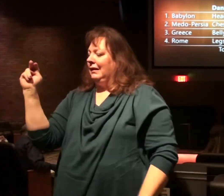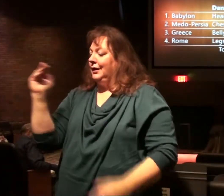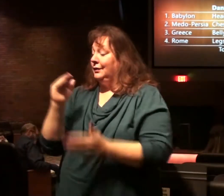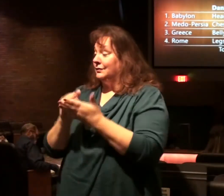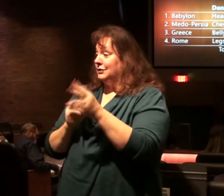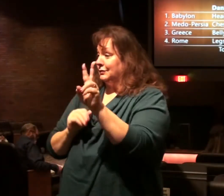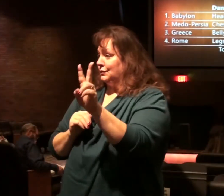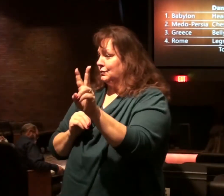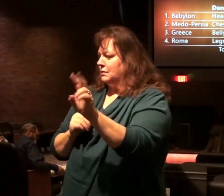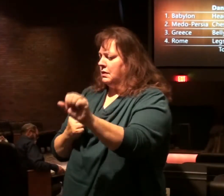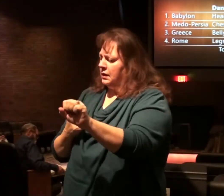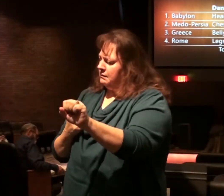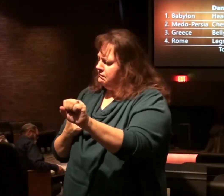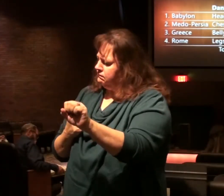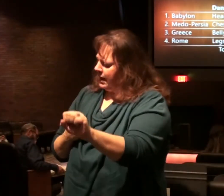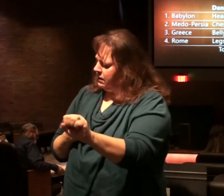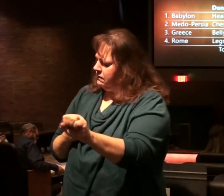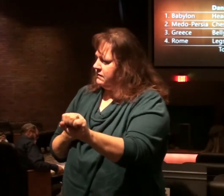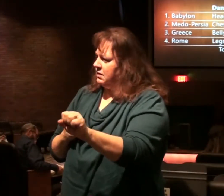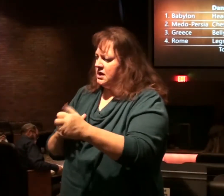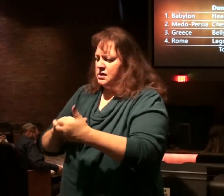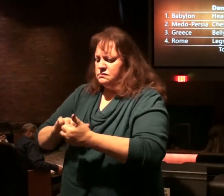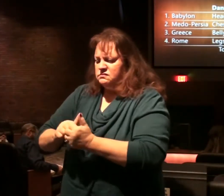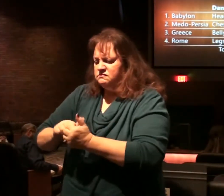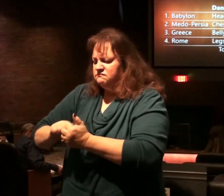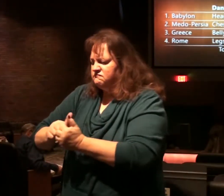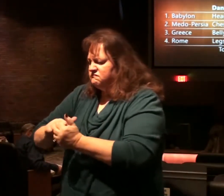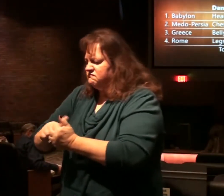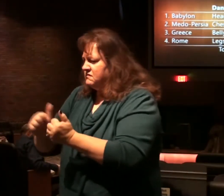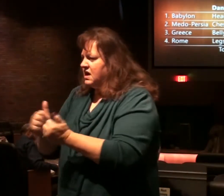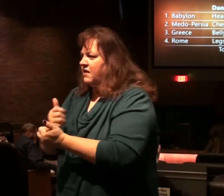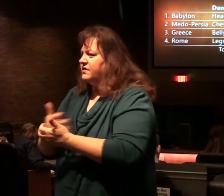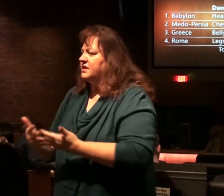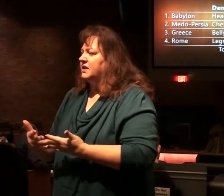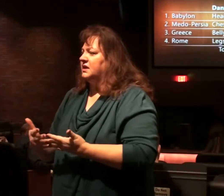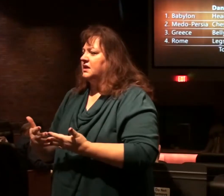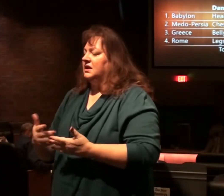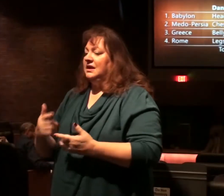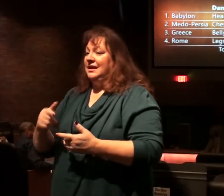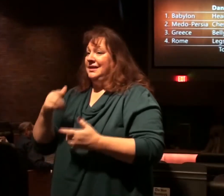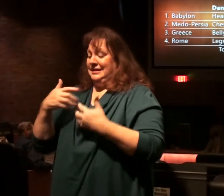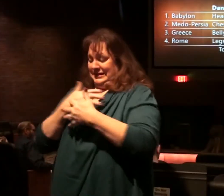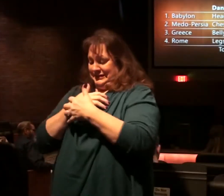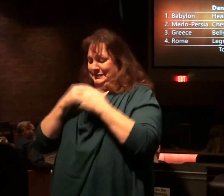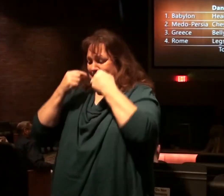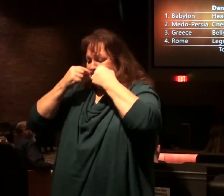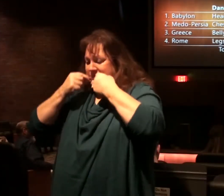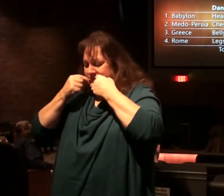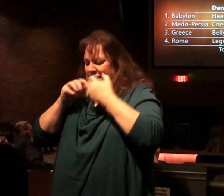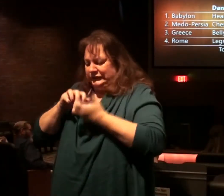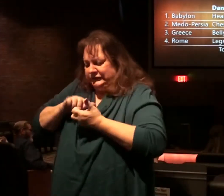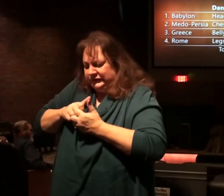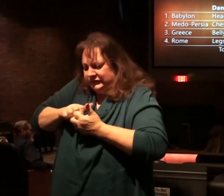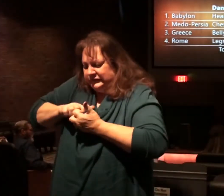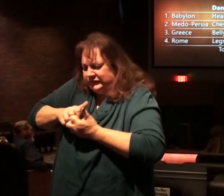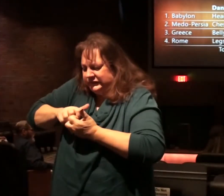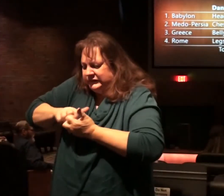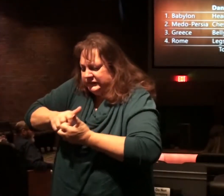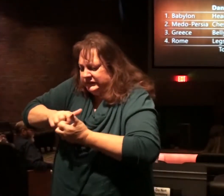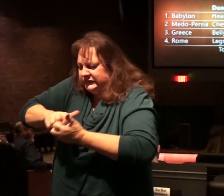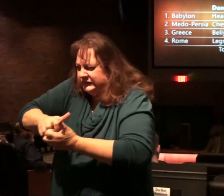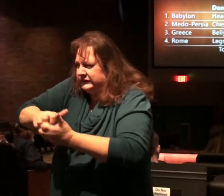because it's so powerful it can crush everything. Here this beast has iron teeth. devoured, crushed, trampled.